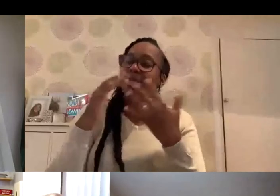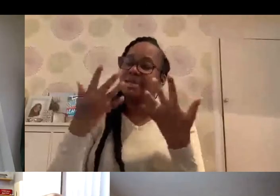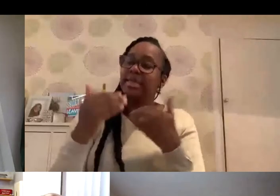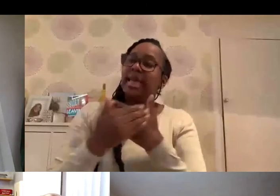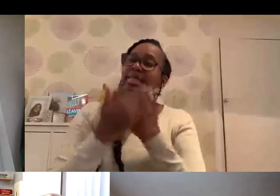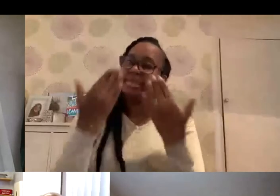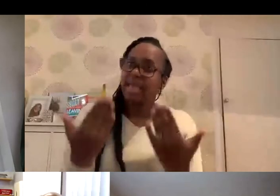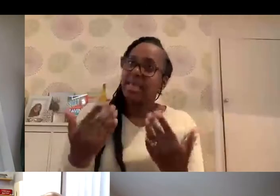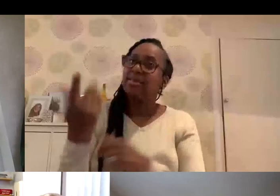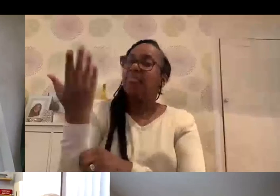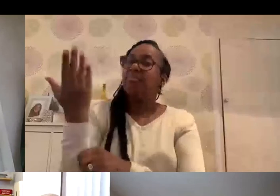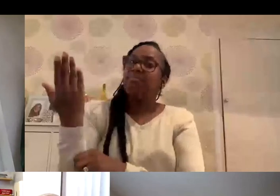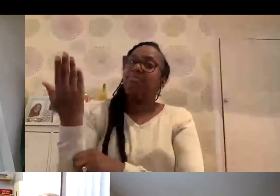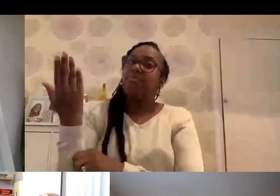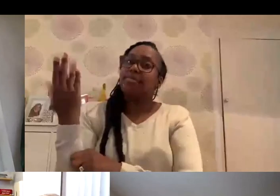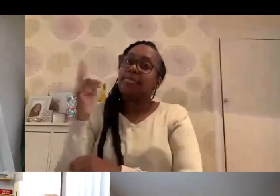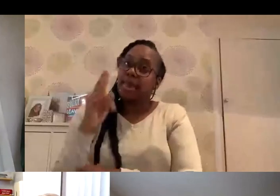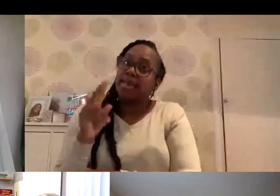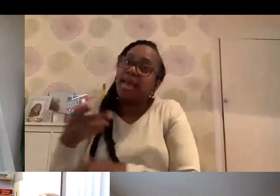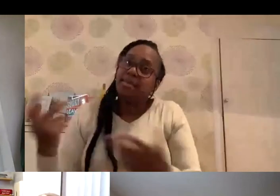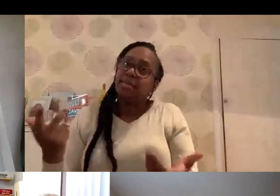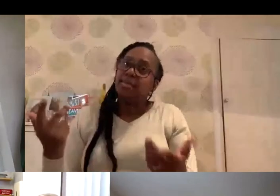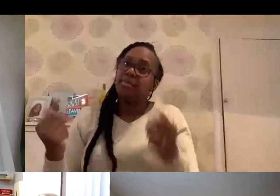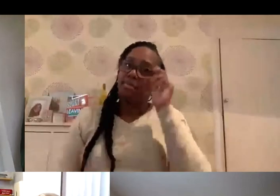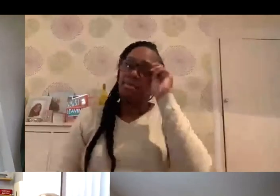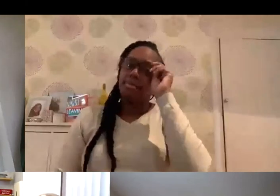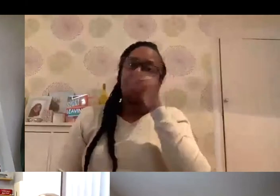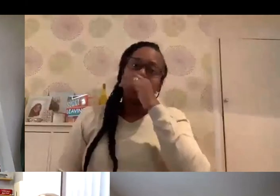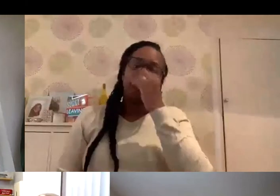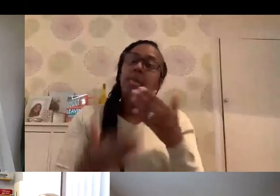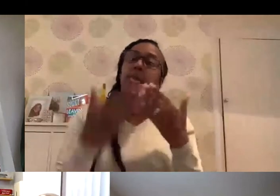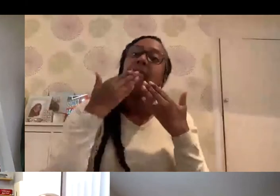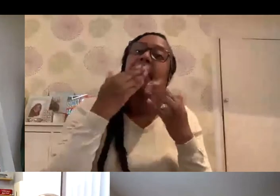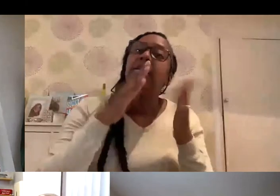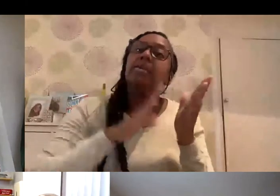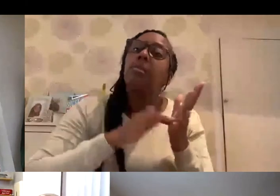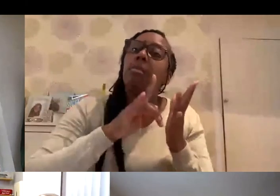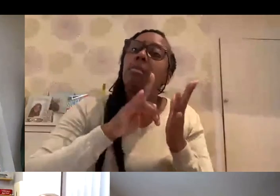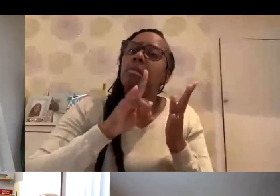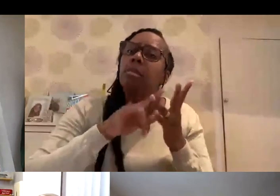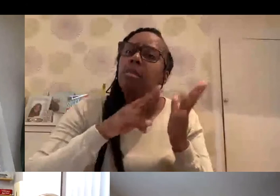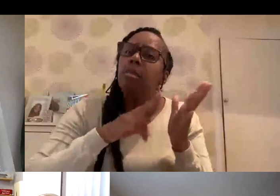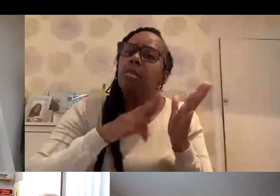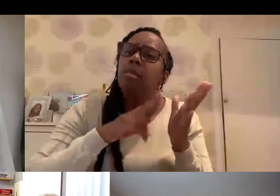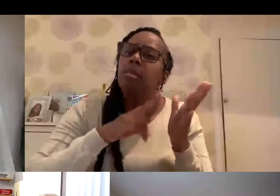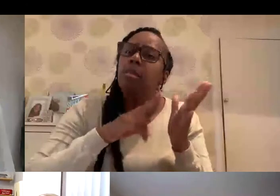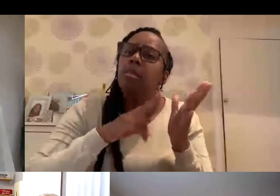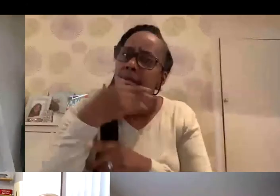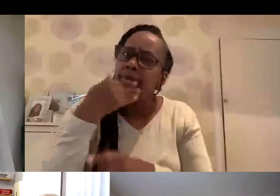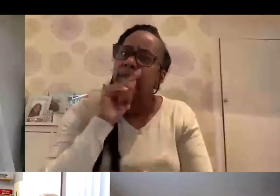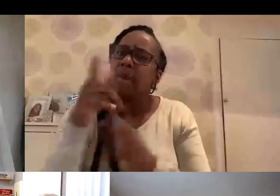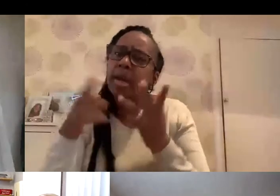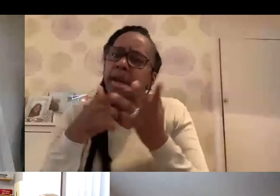Thank you. Thank you. Thank you. Thanks, Monica. I'll just check. Aisha, were you able to, I haven't